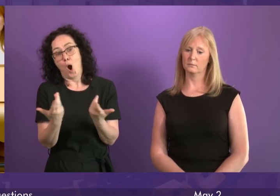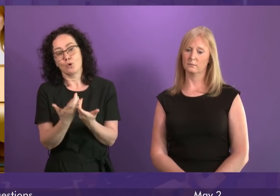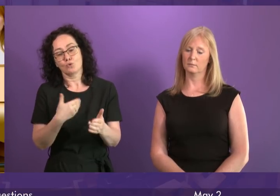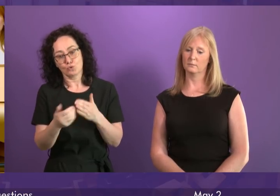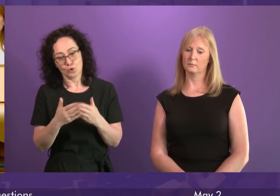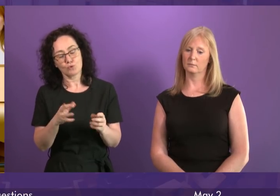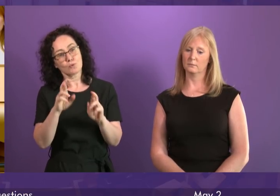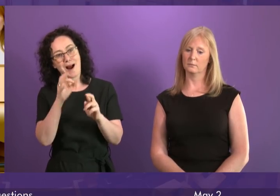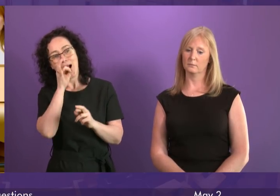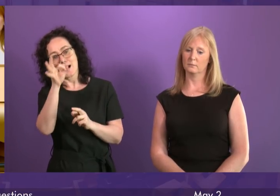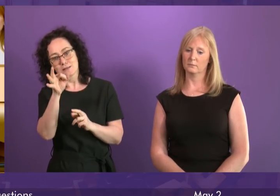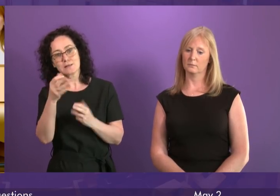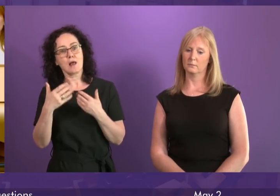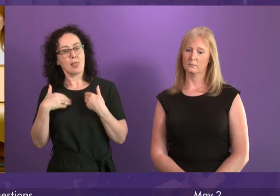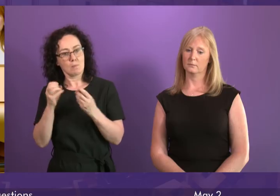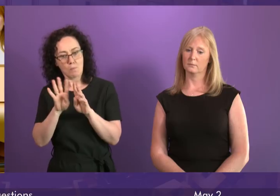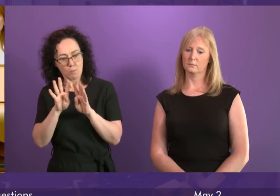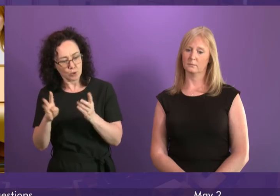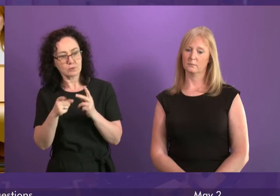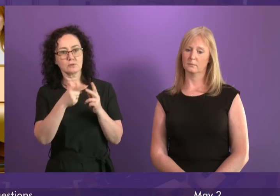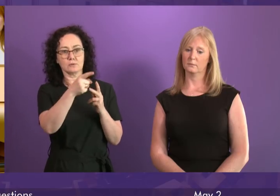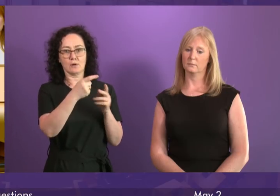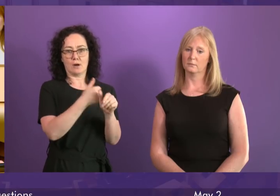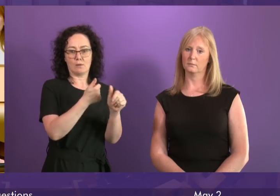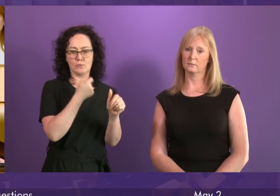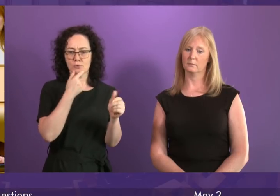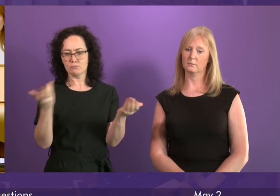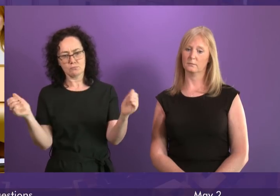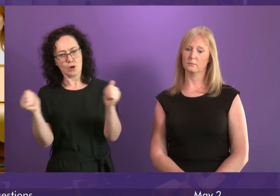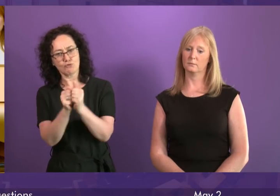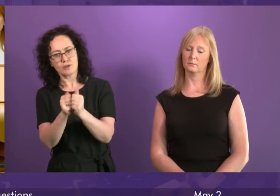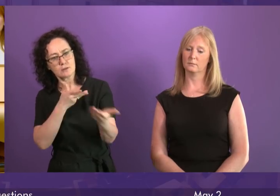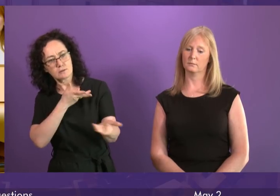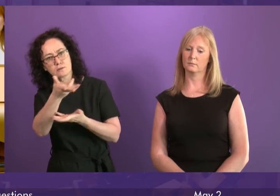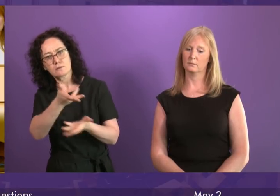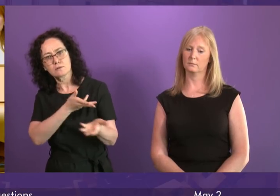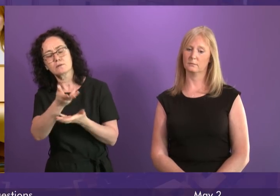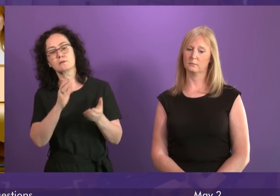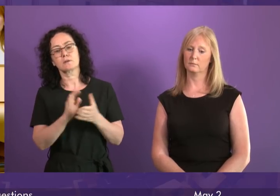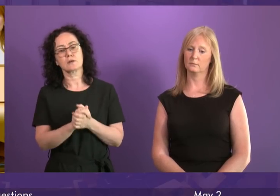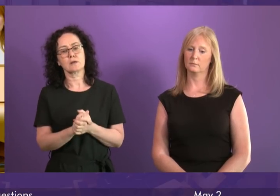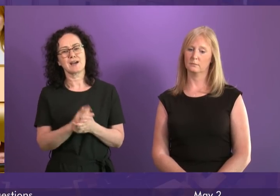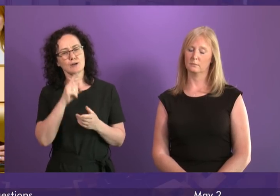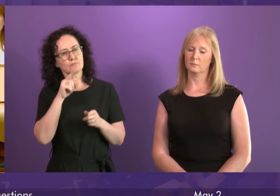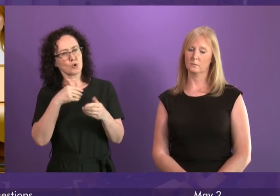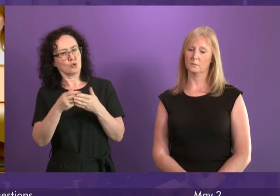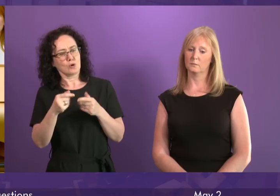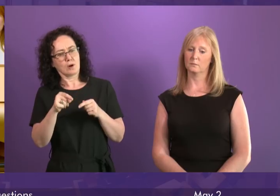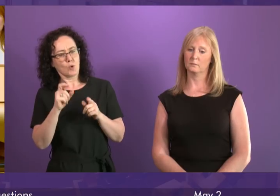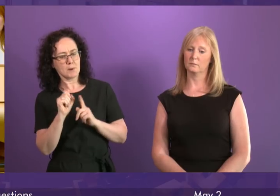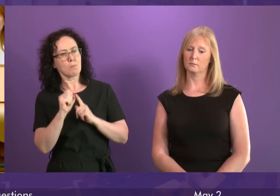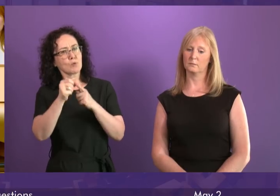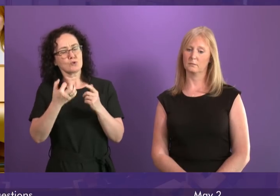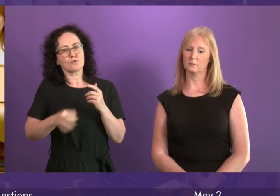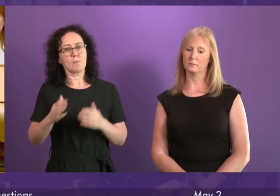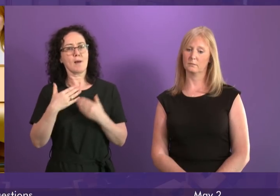the Chief Executive to encourage him in person to follow the proposal from NHS Lanarkshire. I understand the